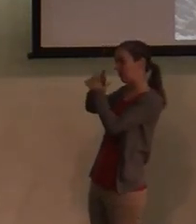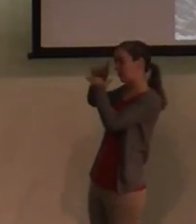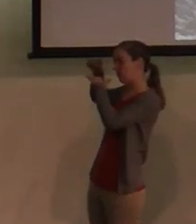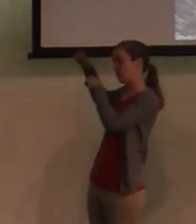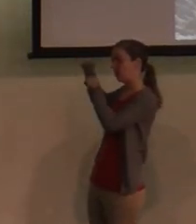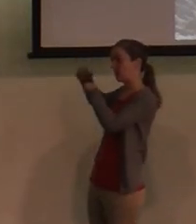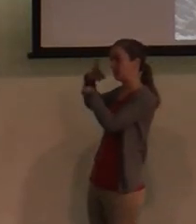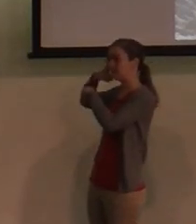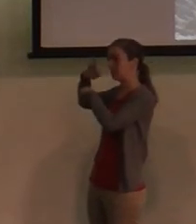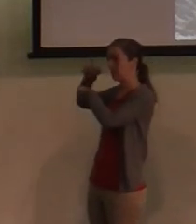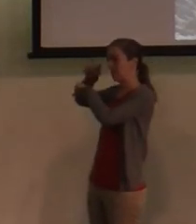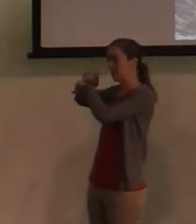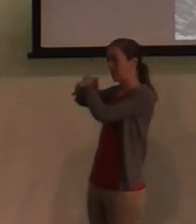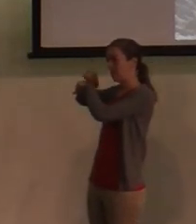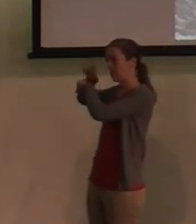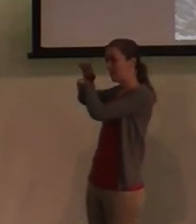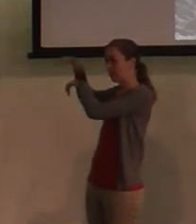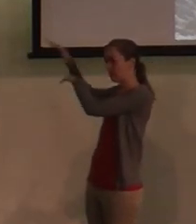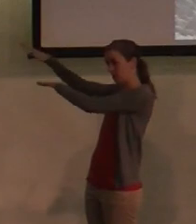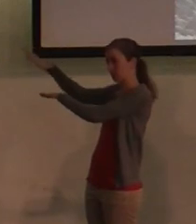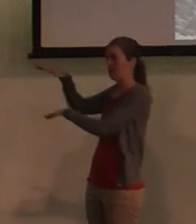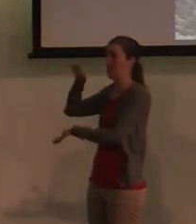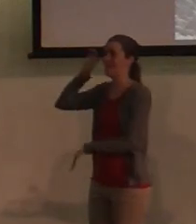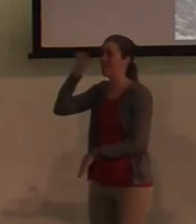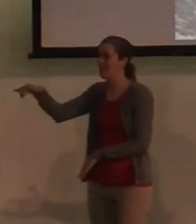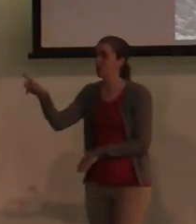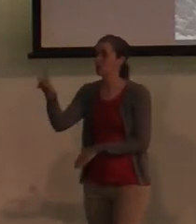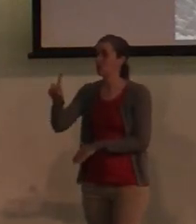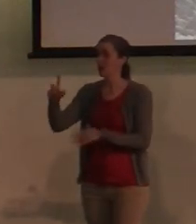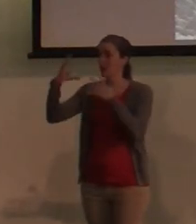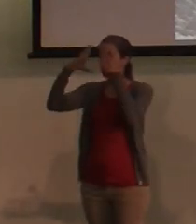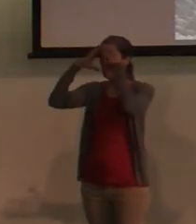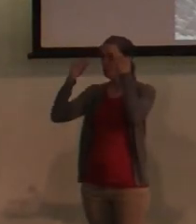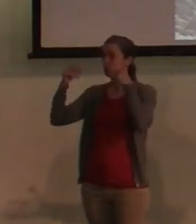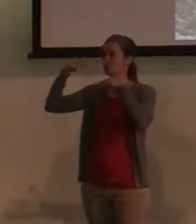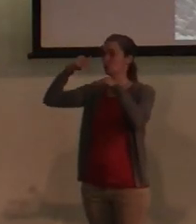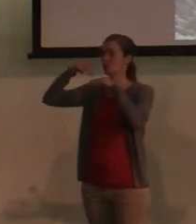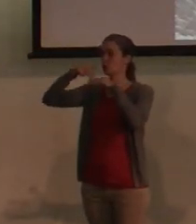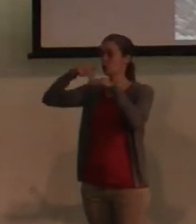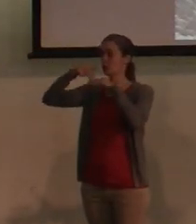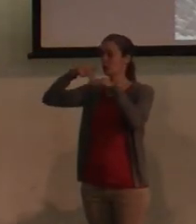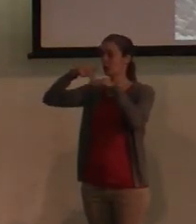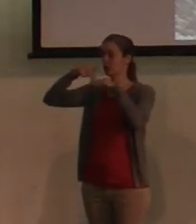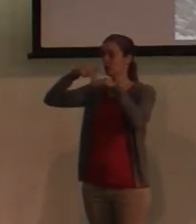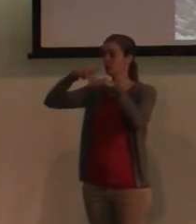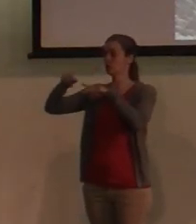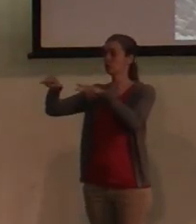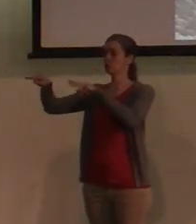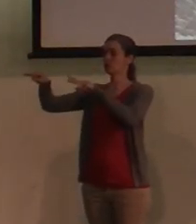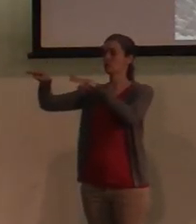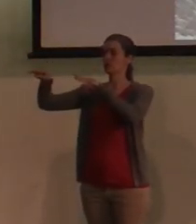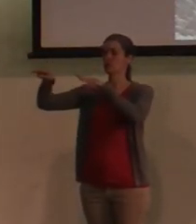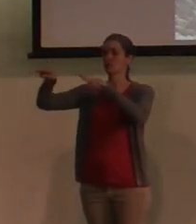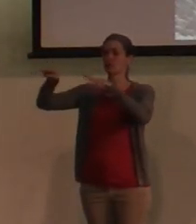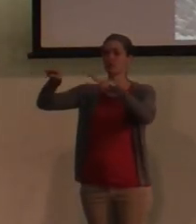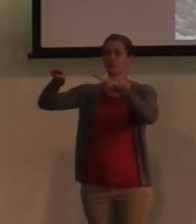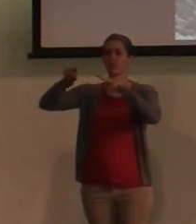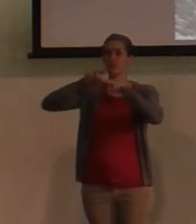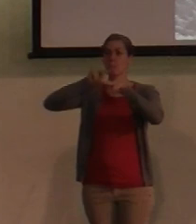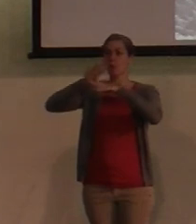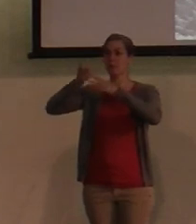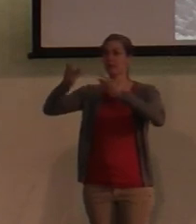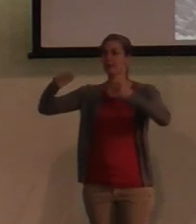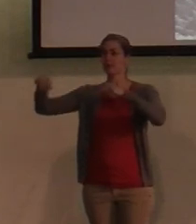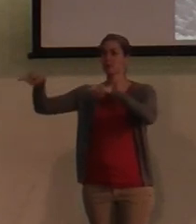that's where Moses stood to overlook the promised land that he wasn't able to enter into. And so a lot of